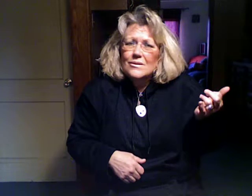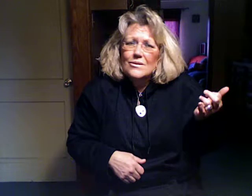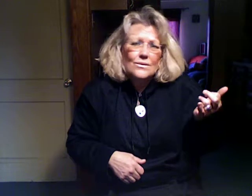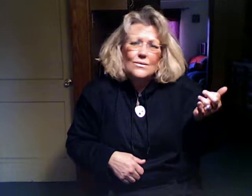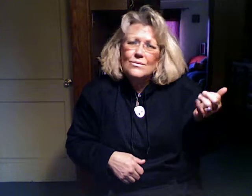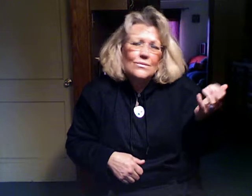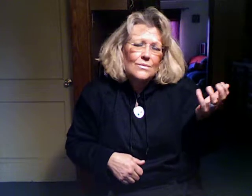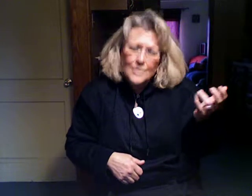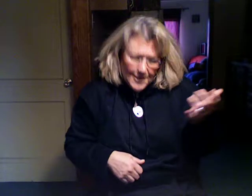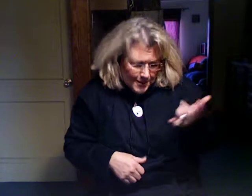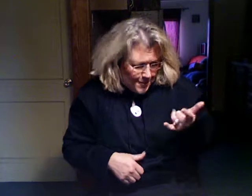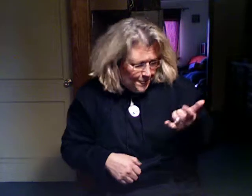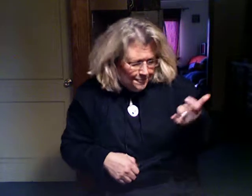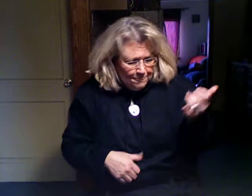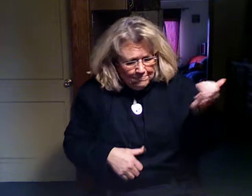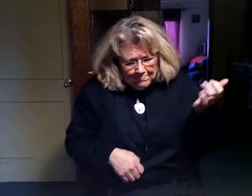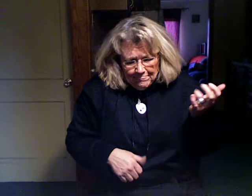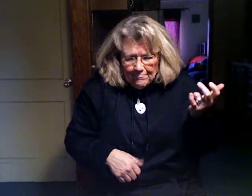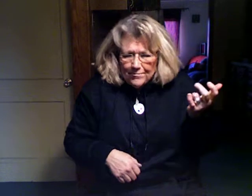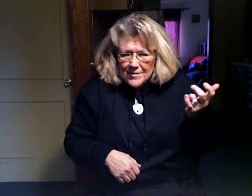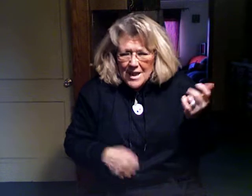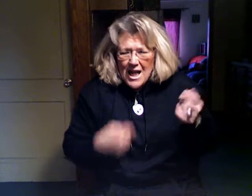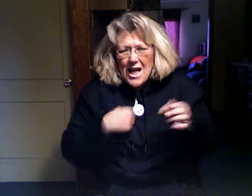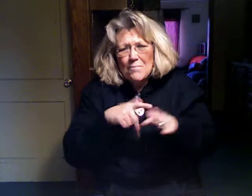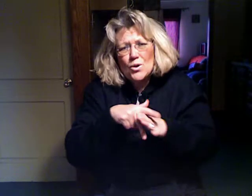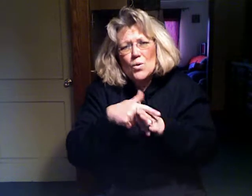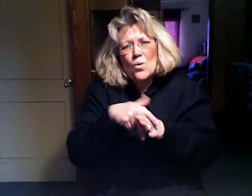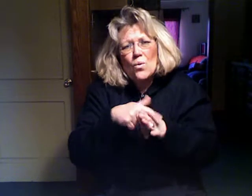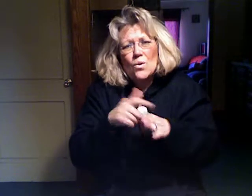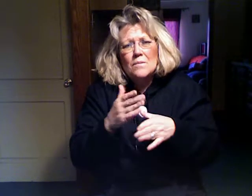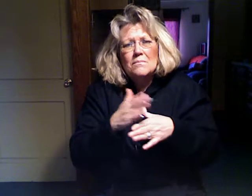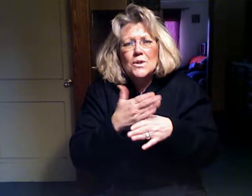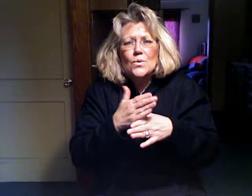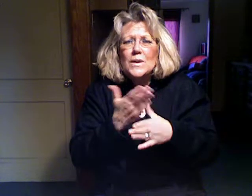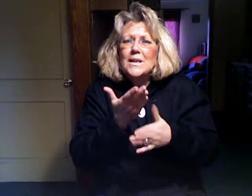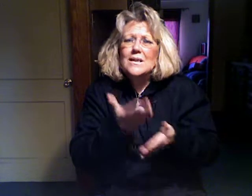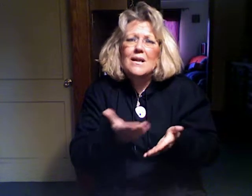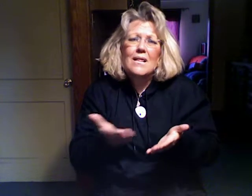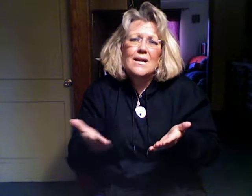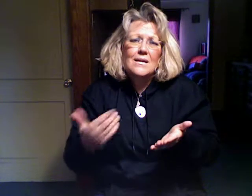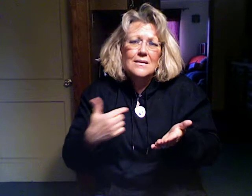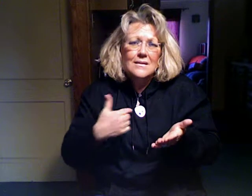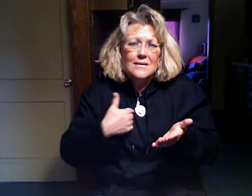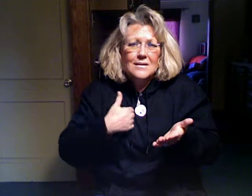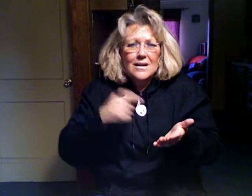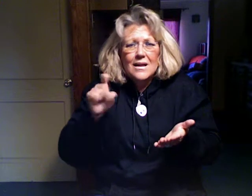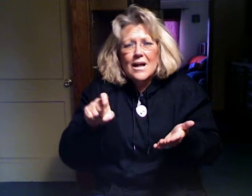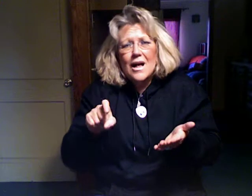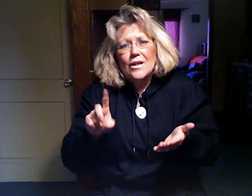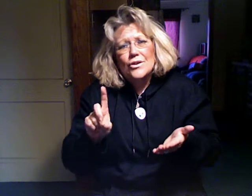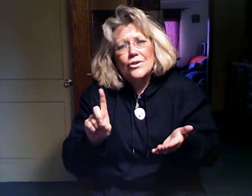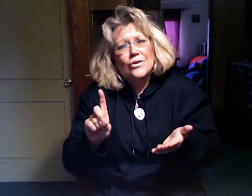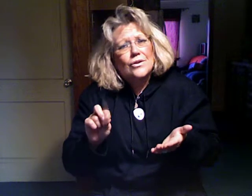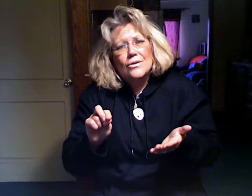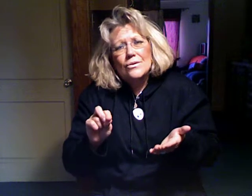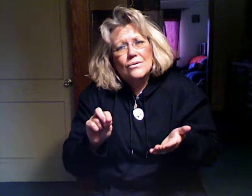I'm torn between the things That I should do